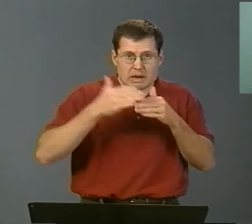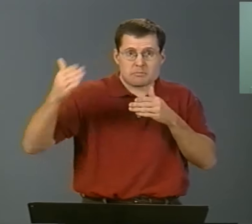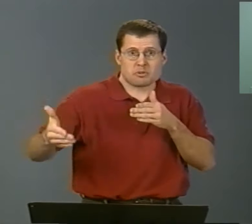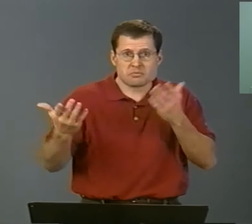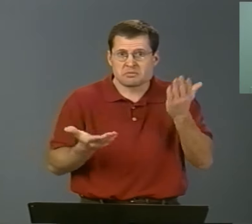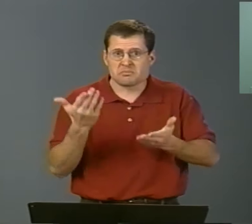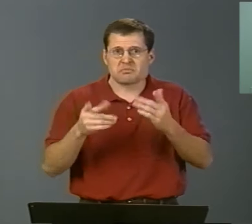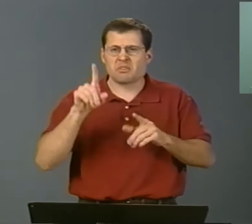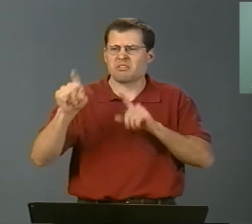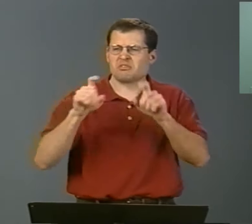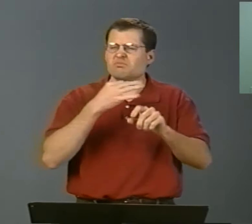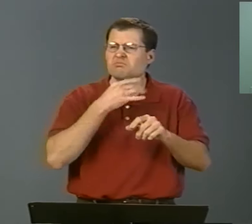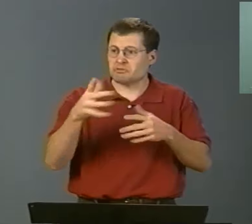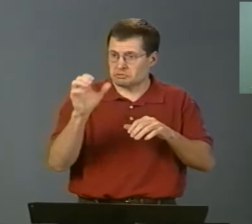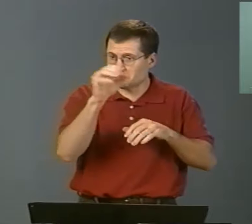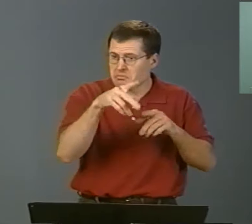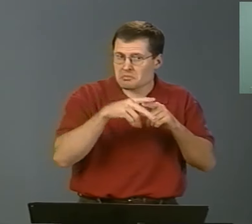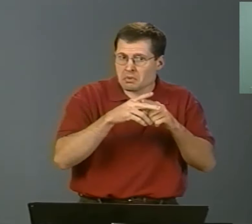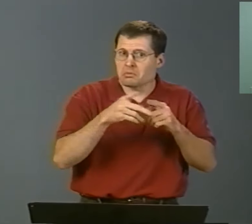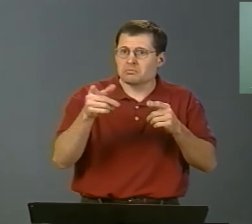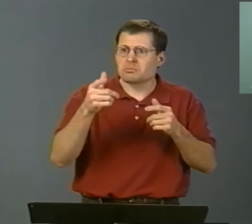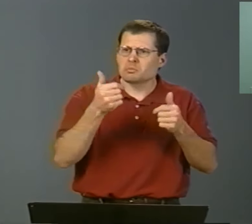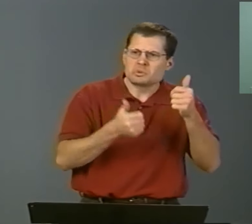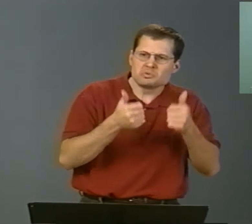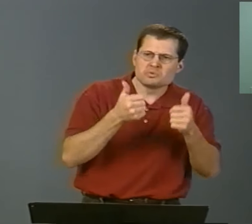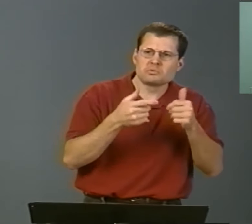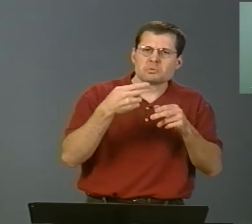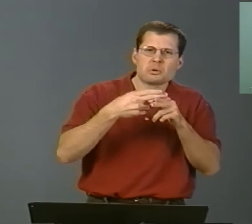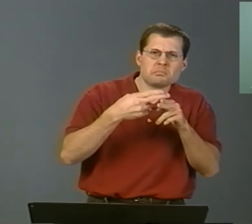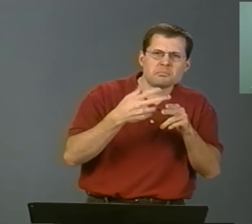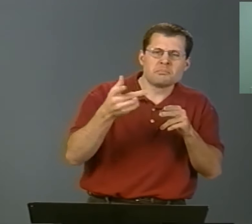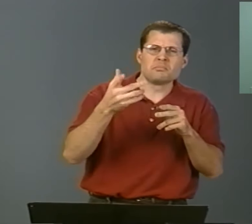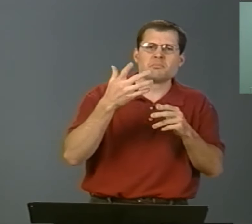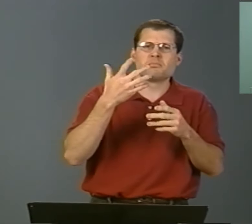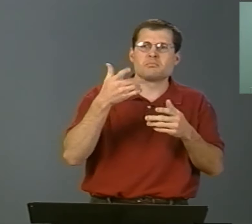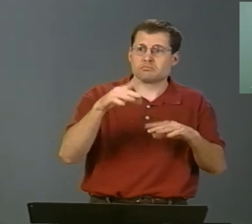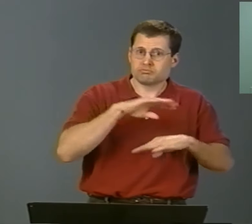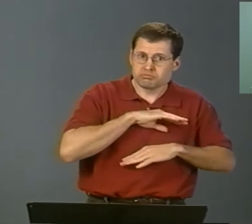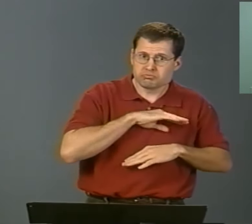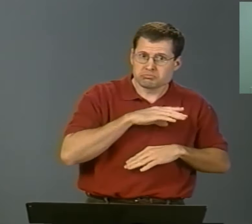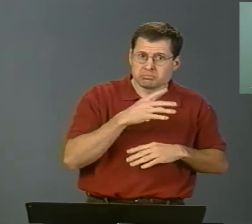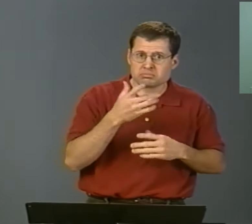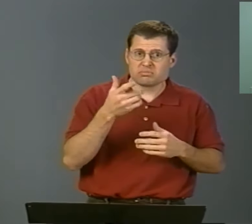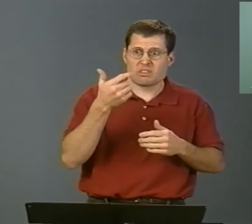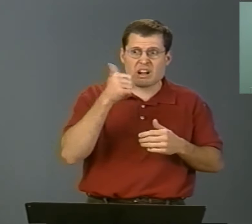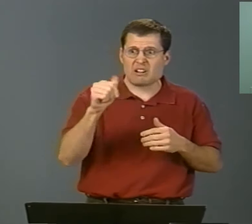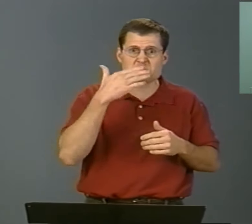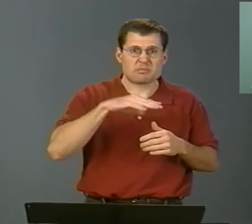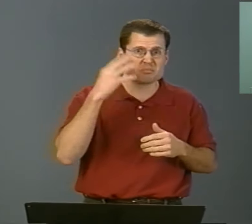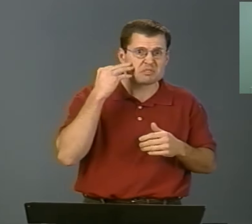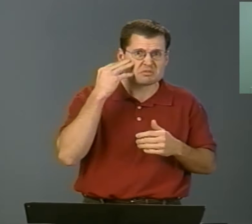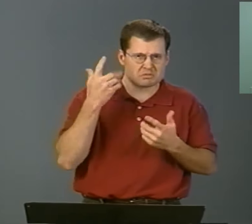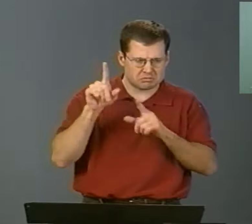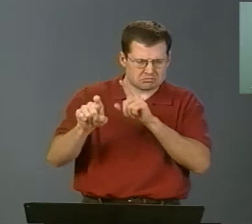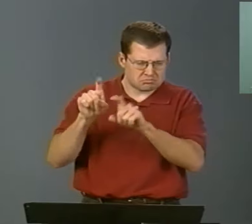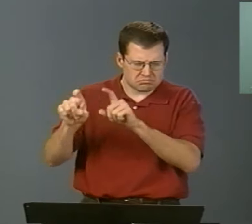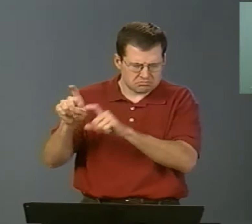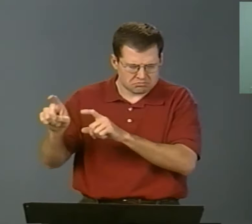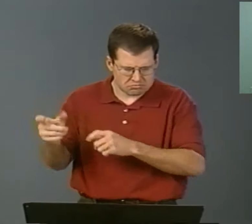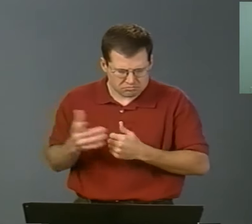neighbors maybe, just finding out which mechanics they go to and if they like them, if they have